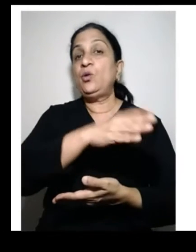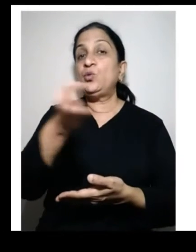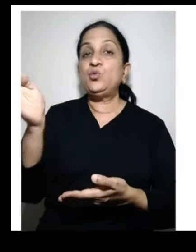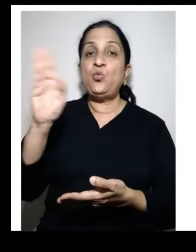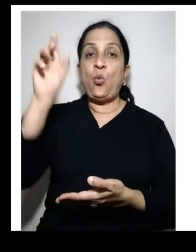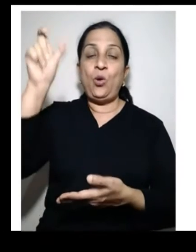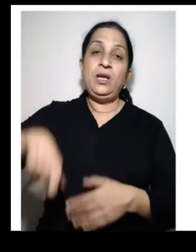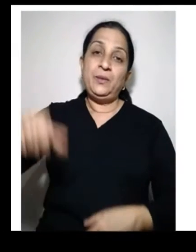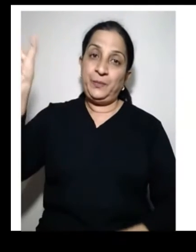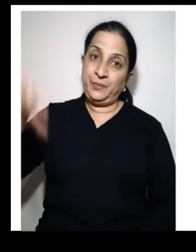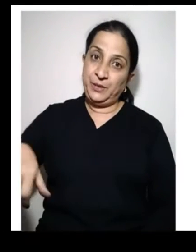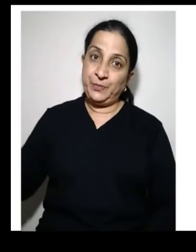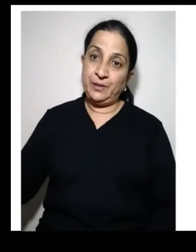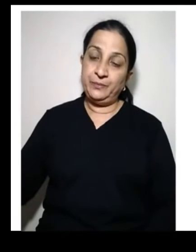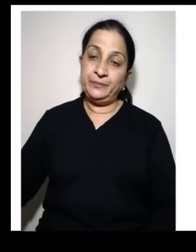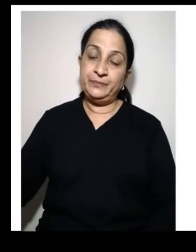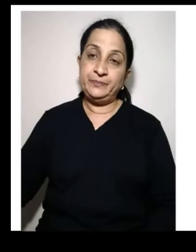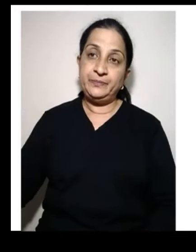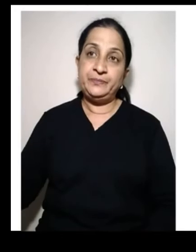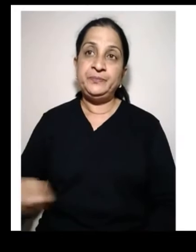to all people.